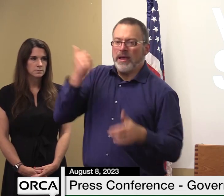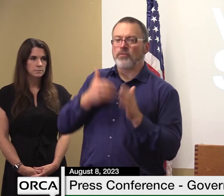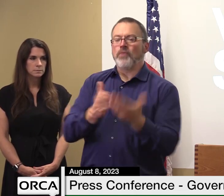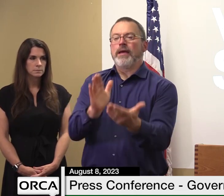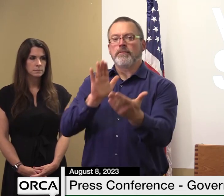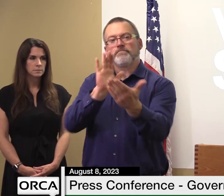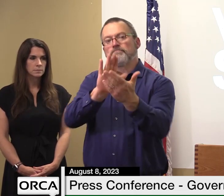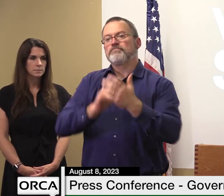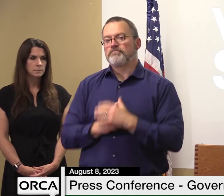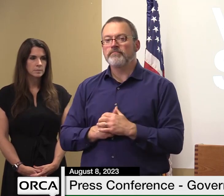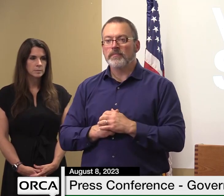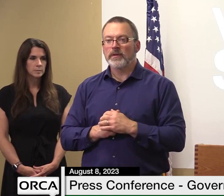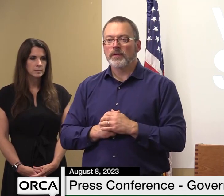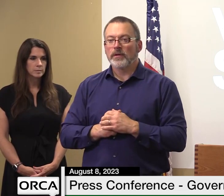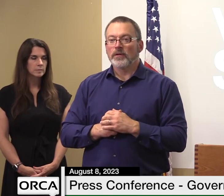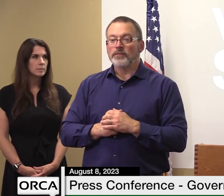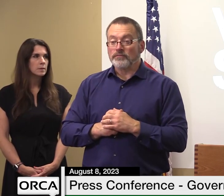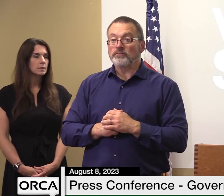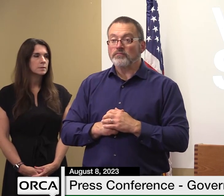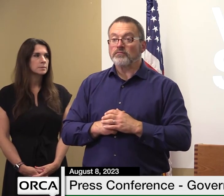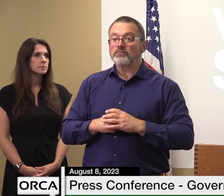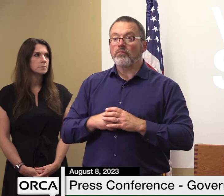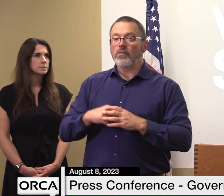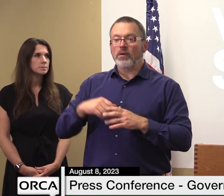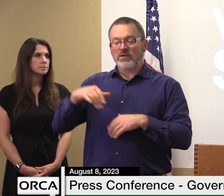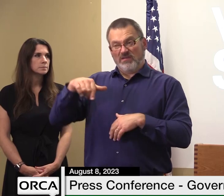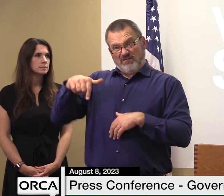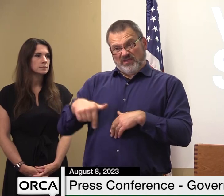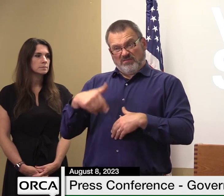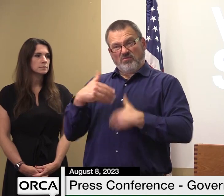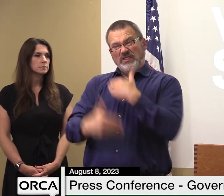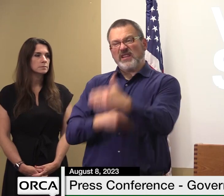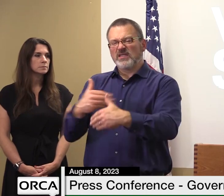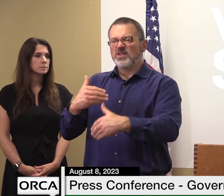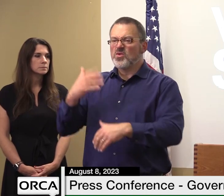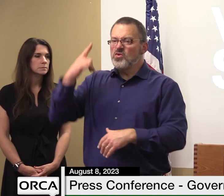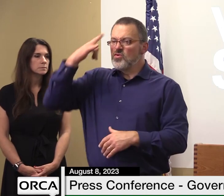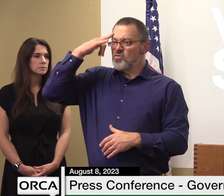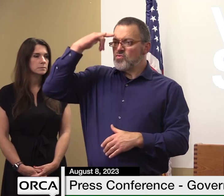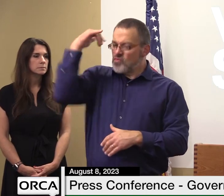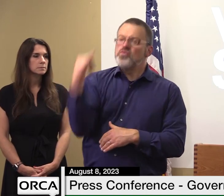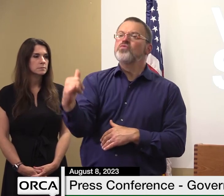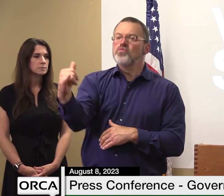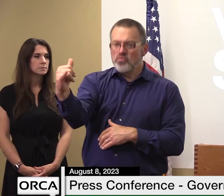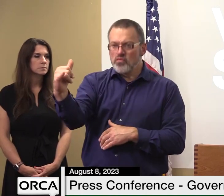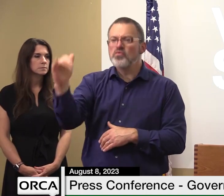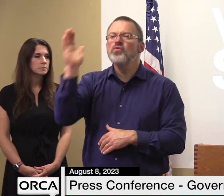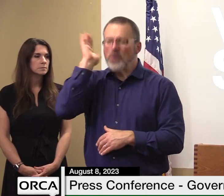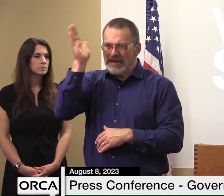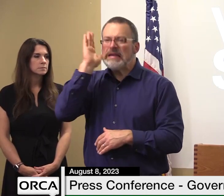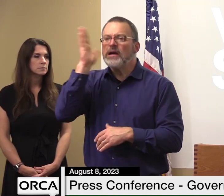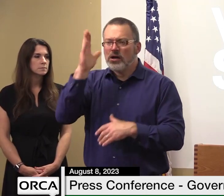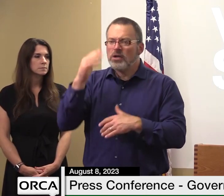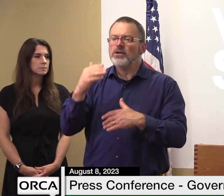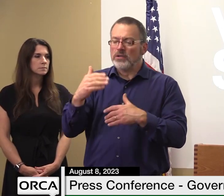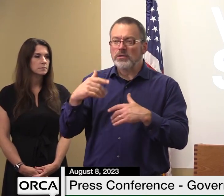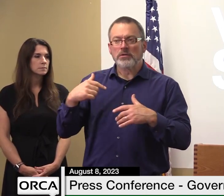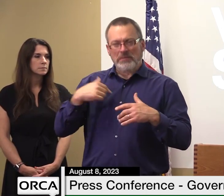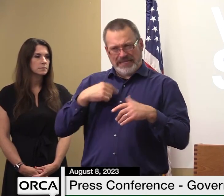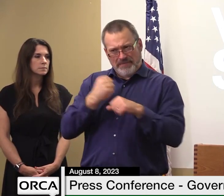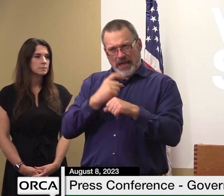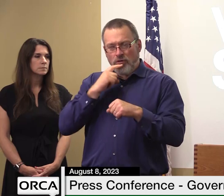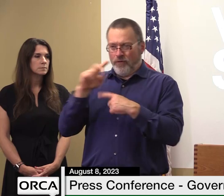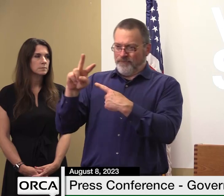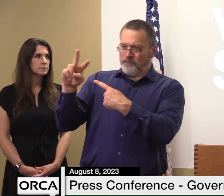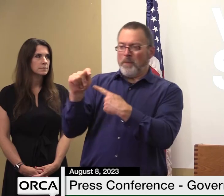we have a long road ahead but I'm confident Vermonters will continue to pull together and keep Vermont strong so with that I'll turn